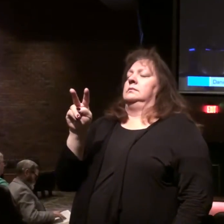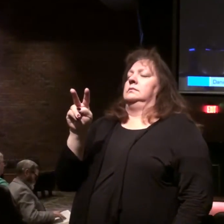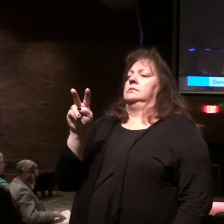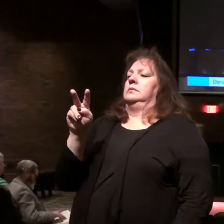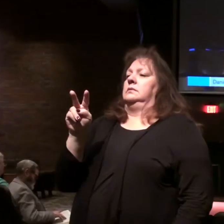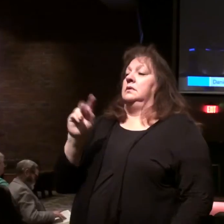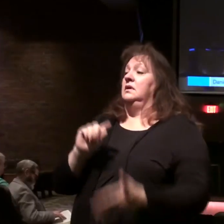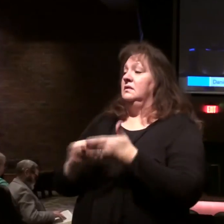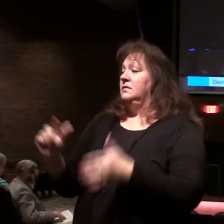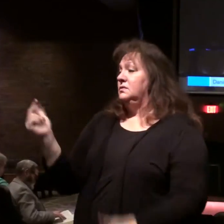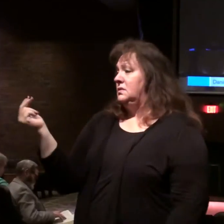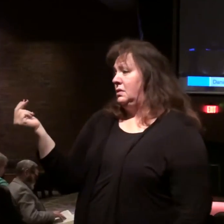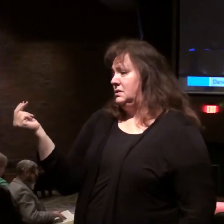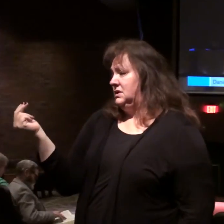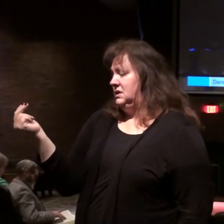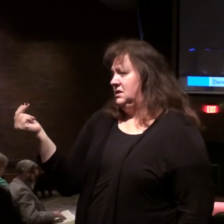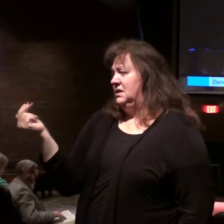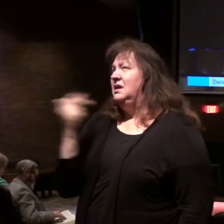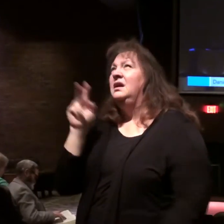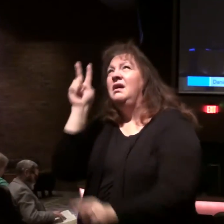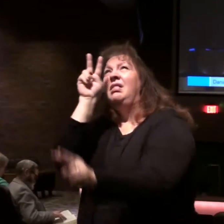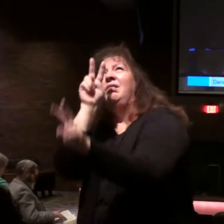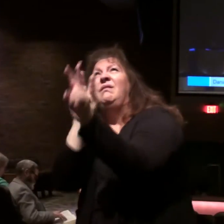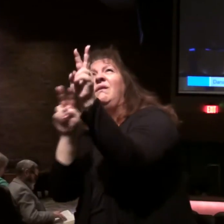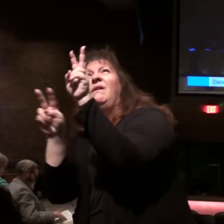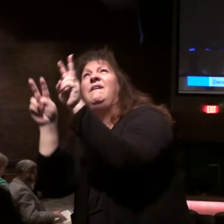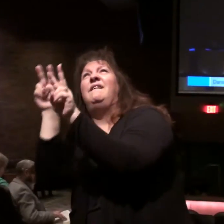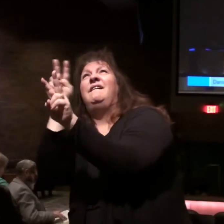You come to verse 13. I kept looking.